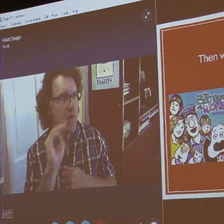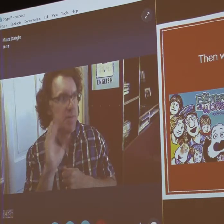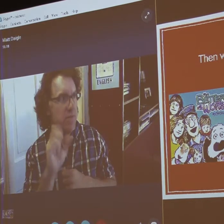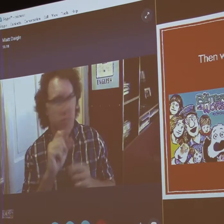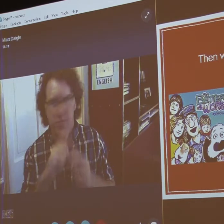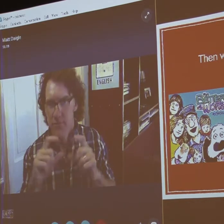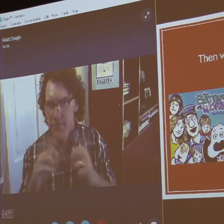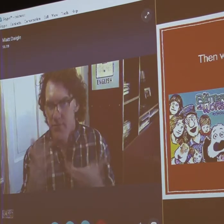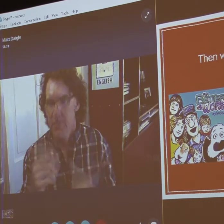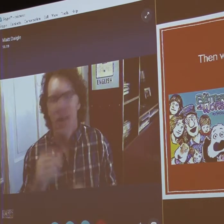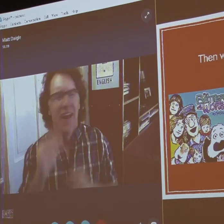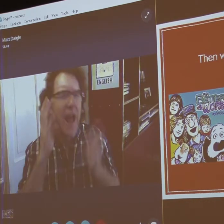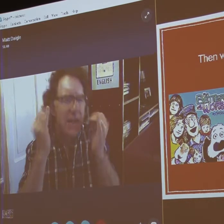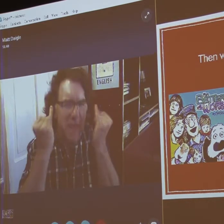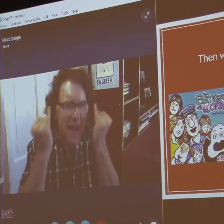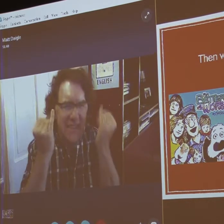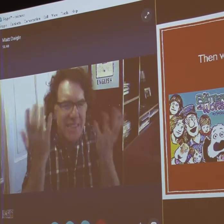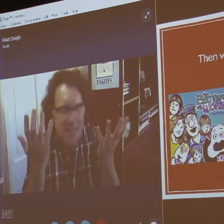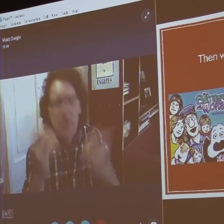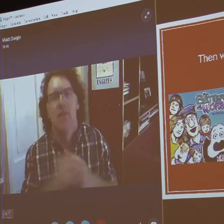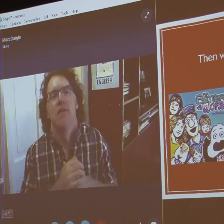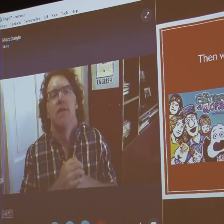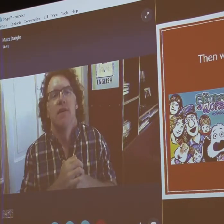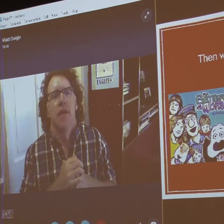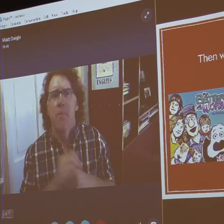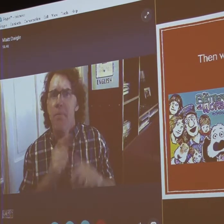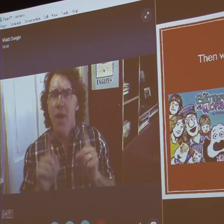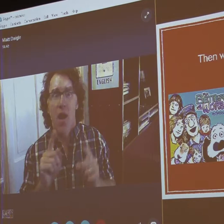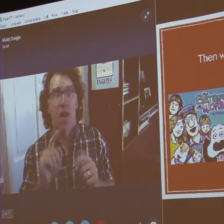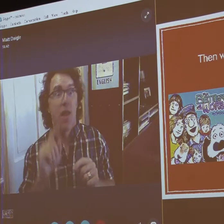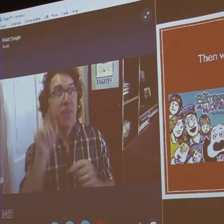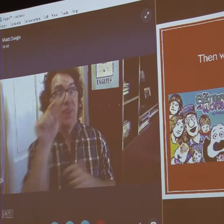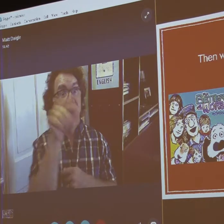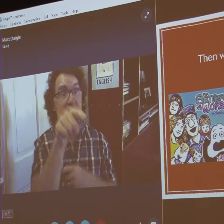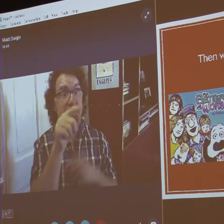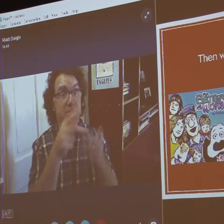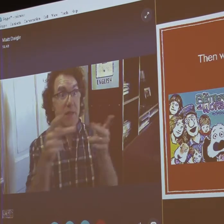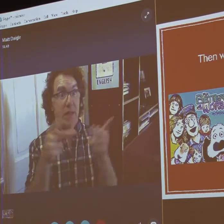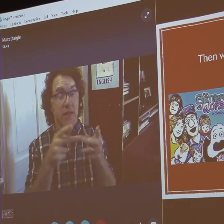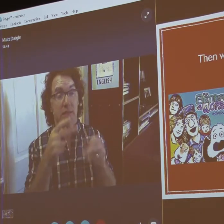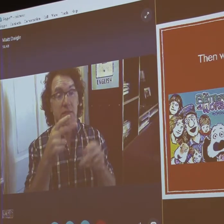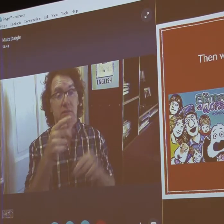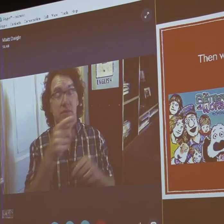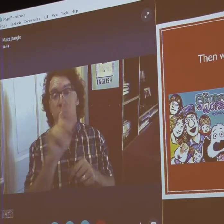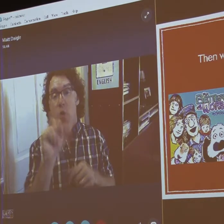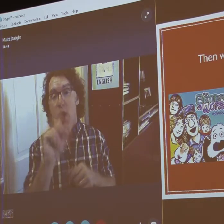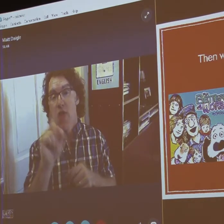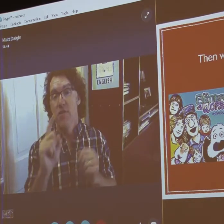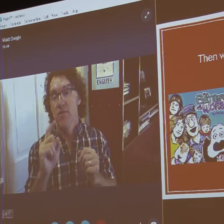single panel or if I was actually going to do a comic strip. I was trying to come up with some ideas.